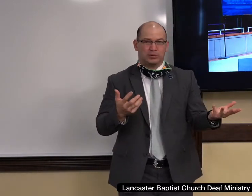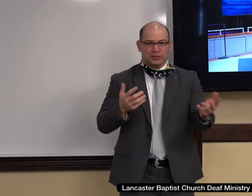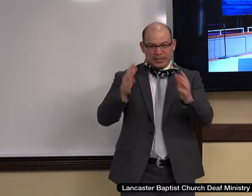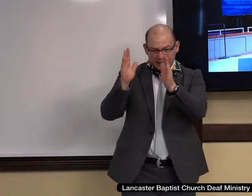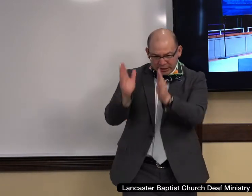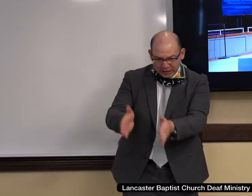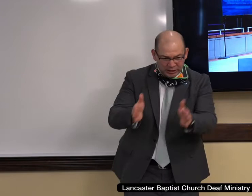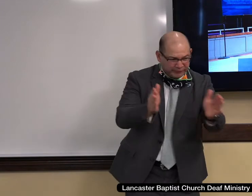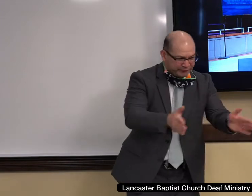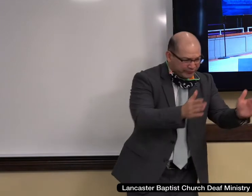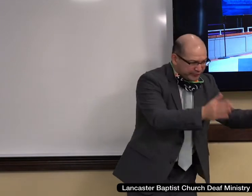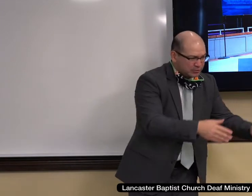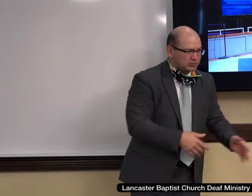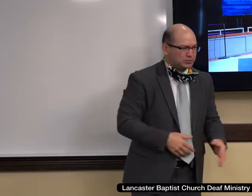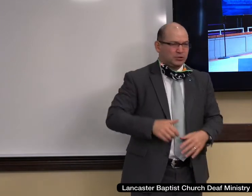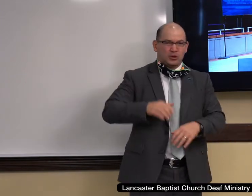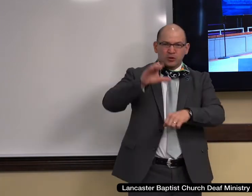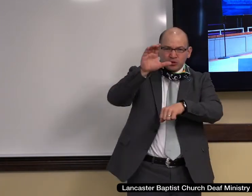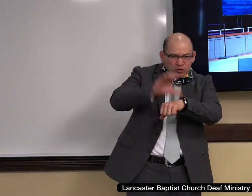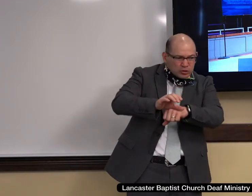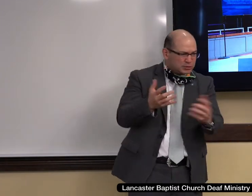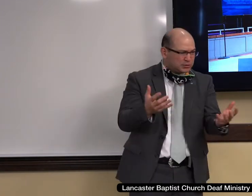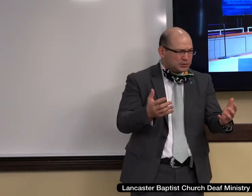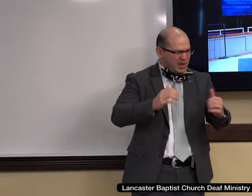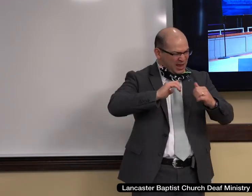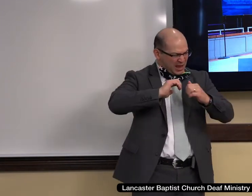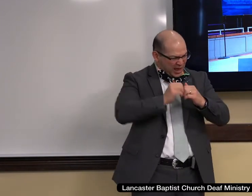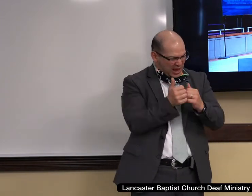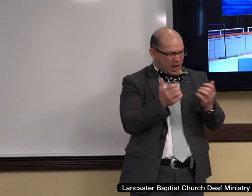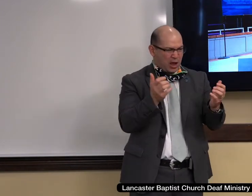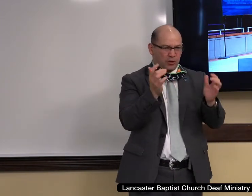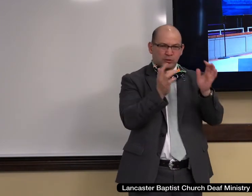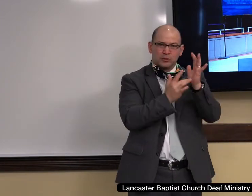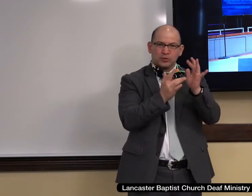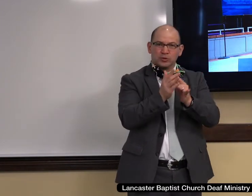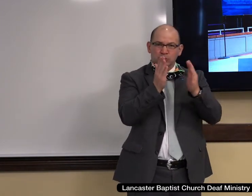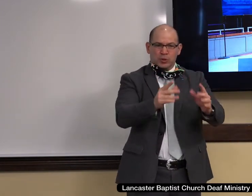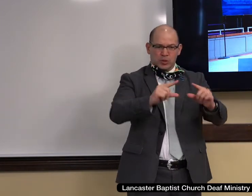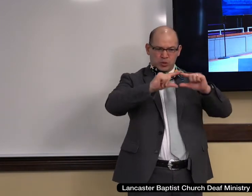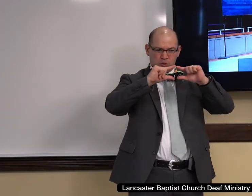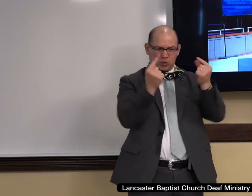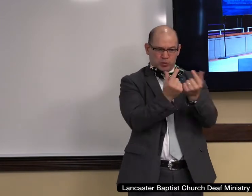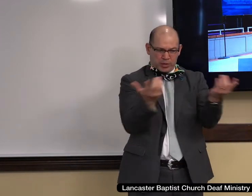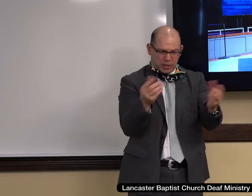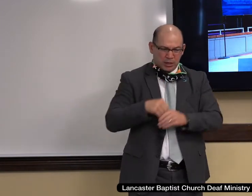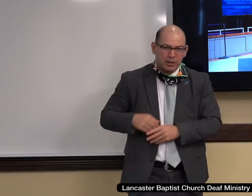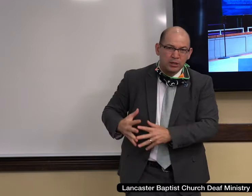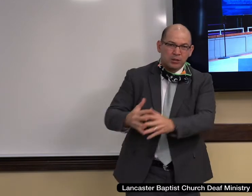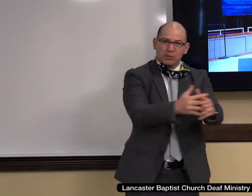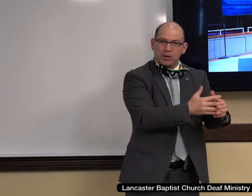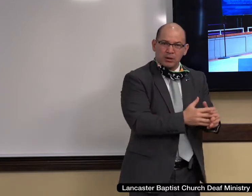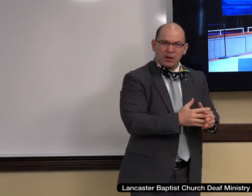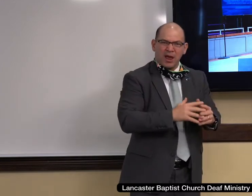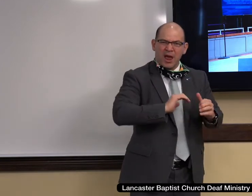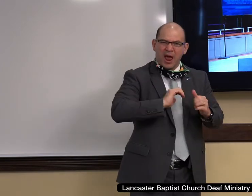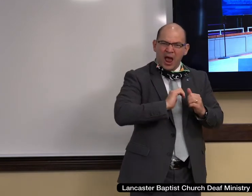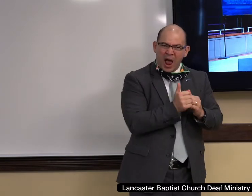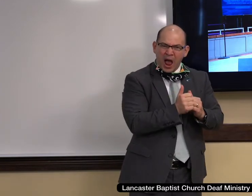how can the remnant of biblical Christianity in America today avoid the confusion of